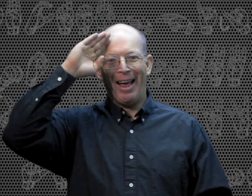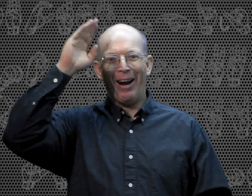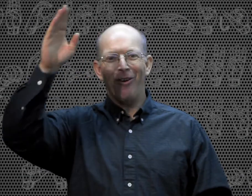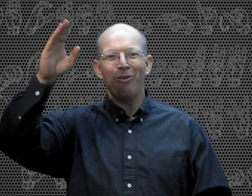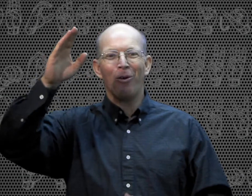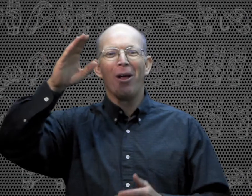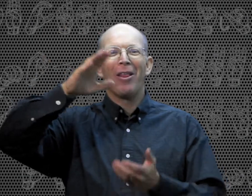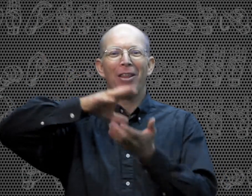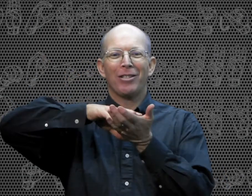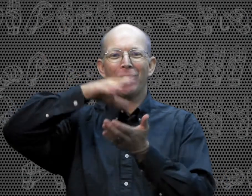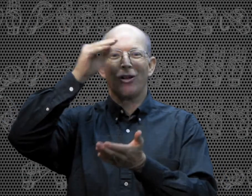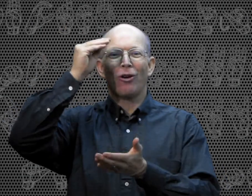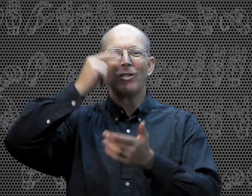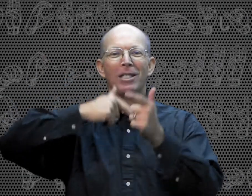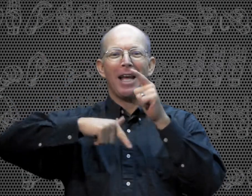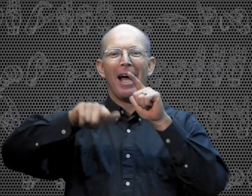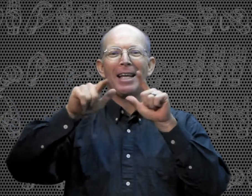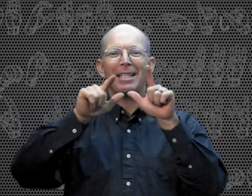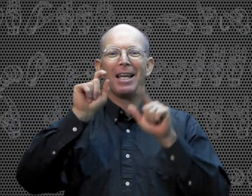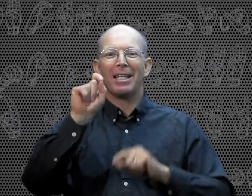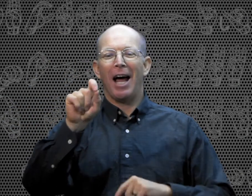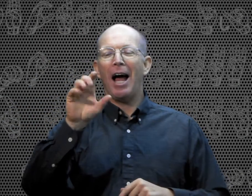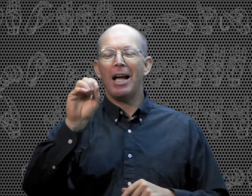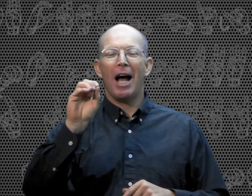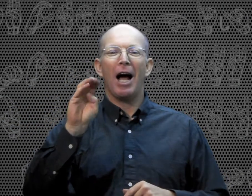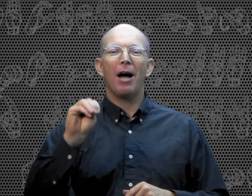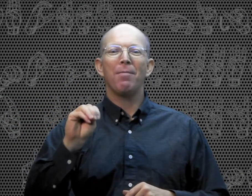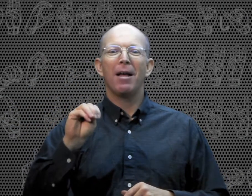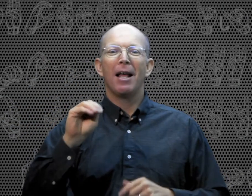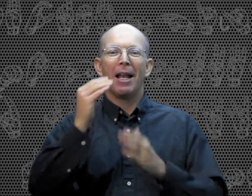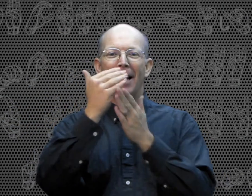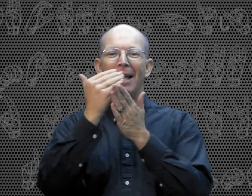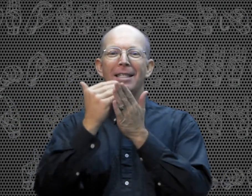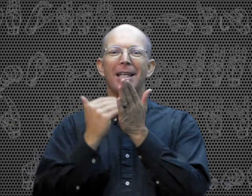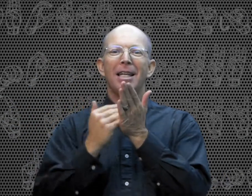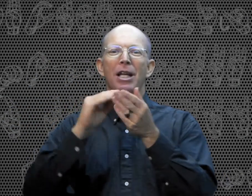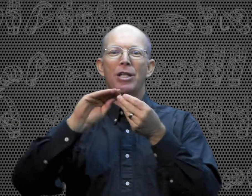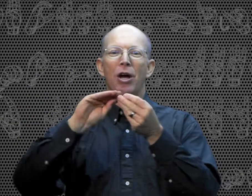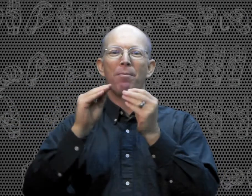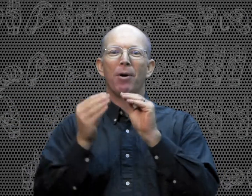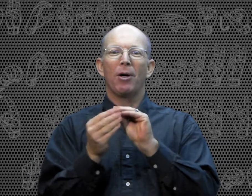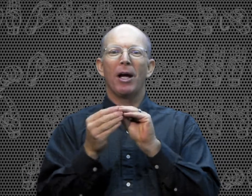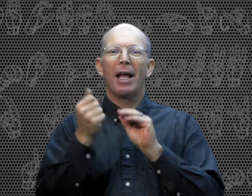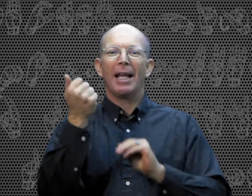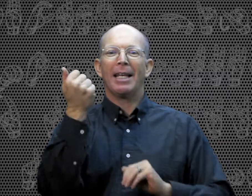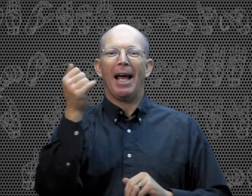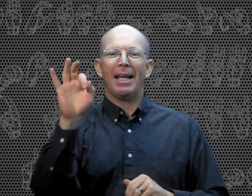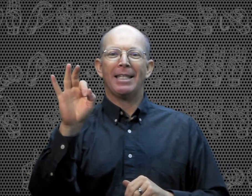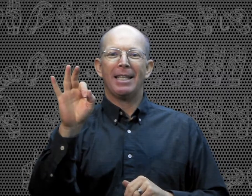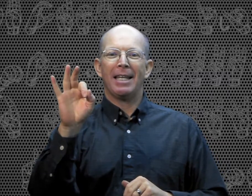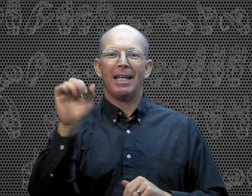Hello, this is LearnSigns.com, lesson number 19.